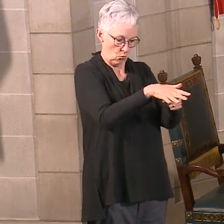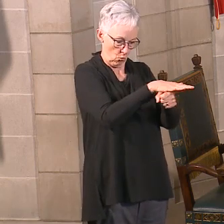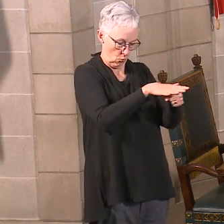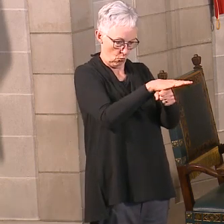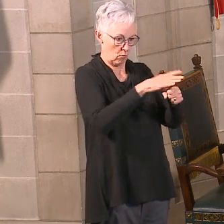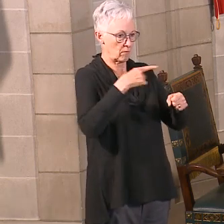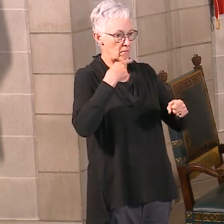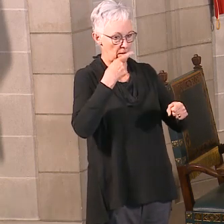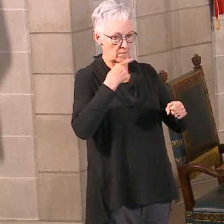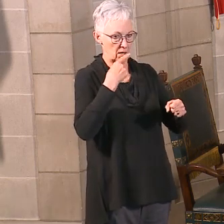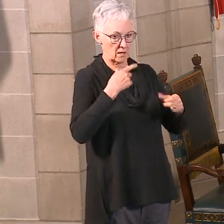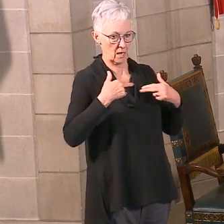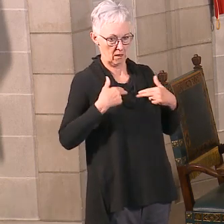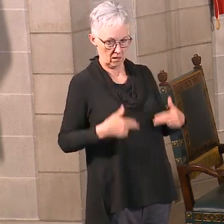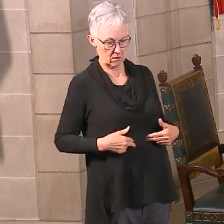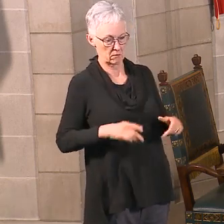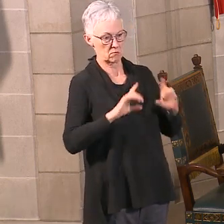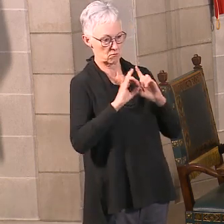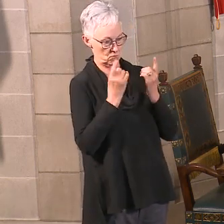contact your local public health department.